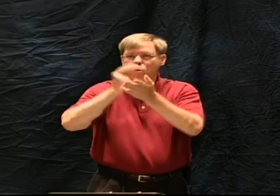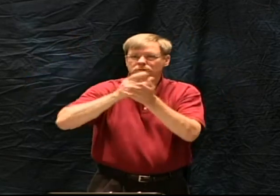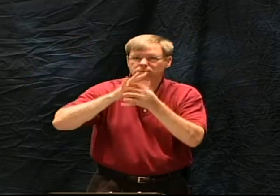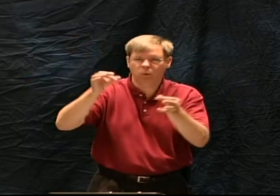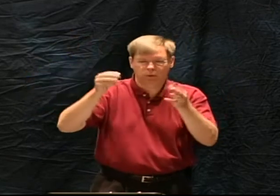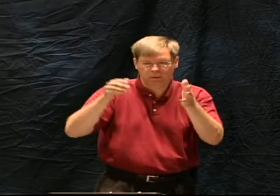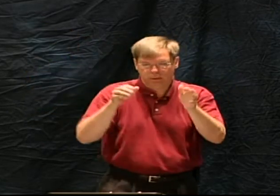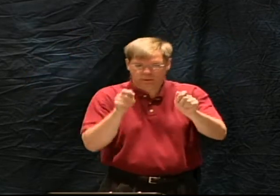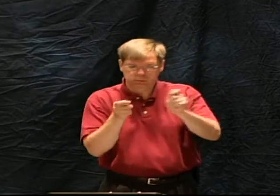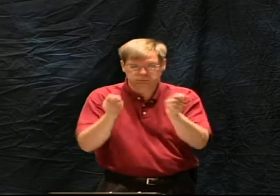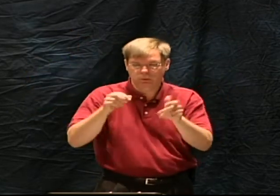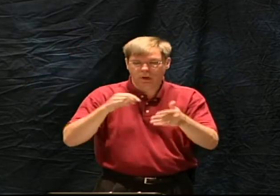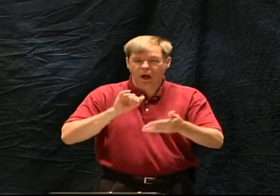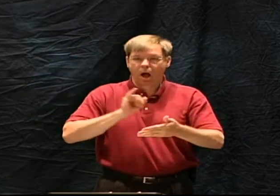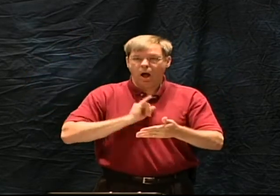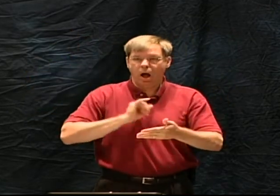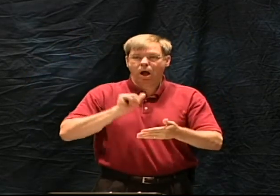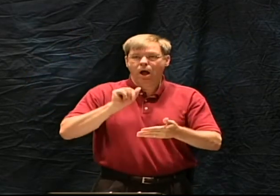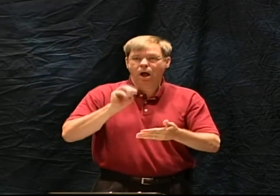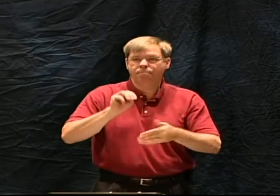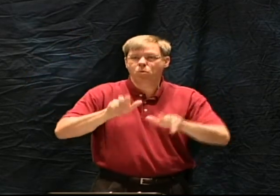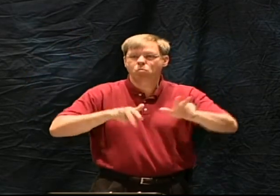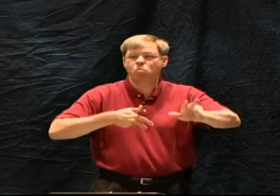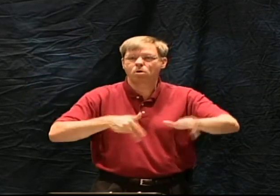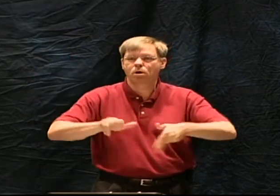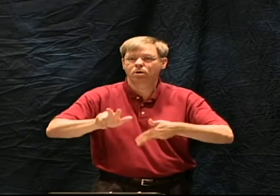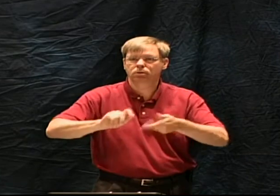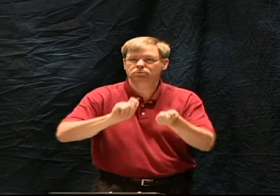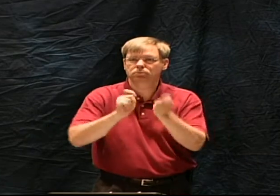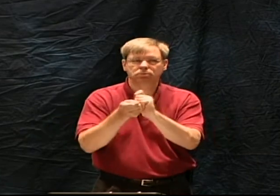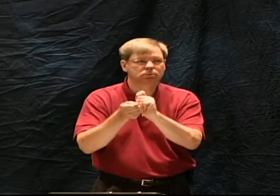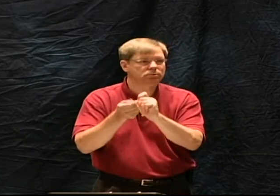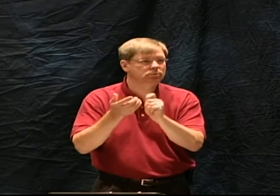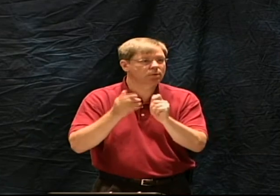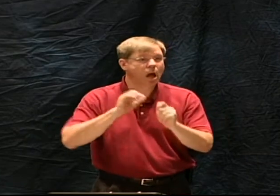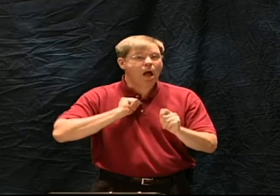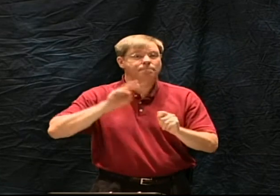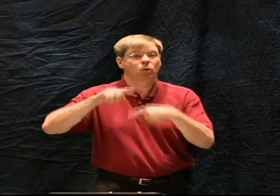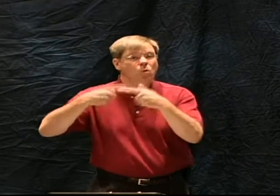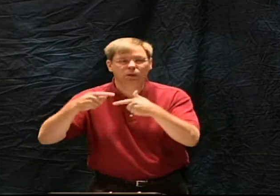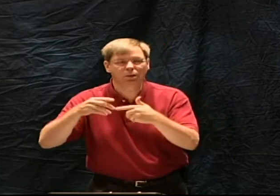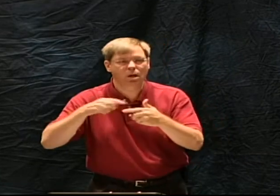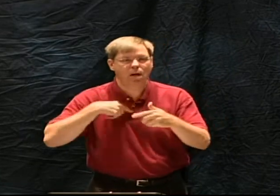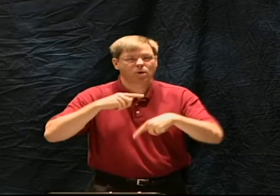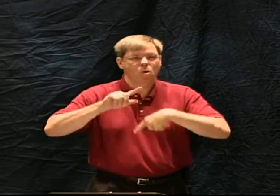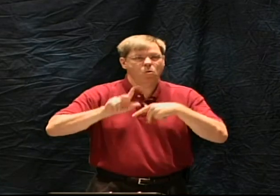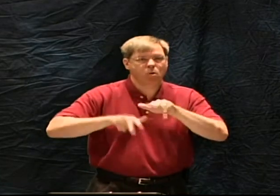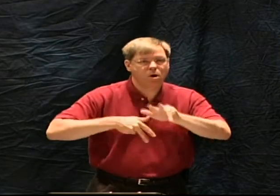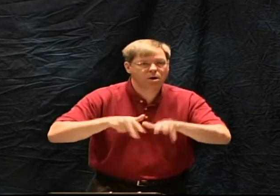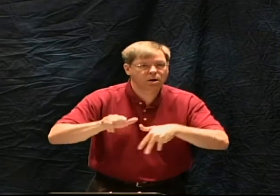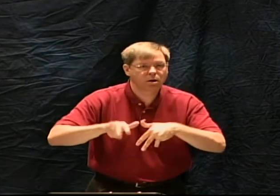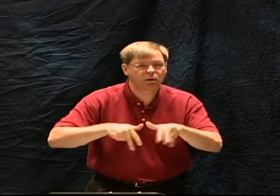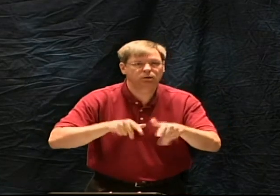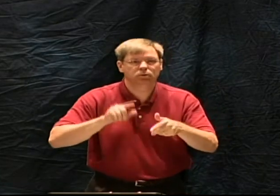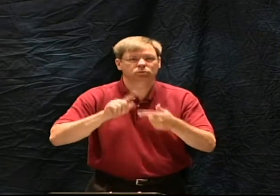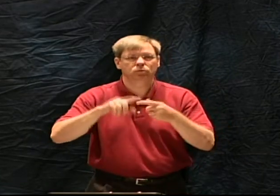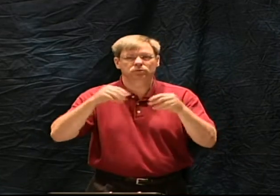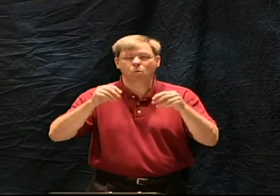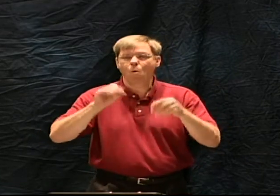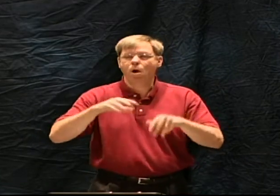walking to the store? See, I might change that to I am walking or I am going to ride my bicycle to the store. But all